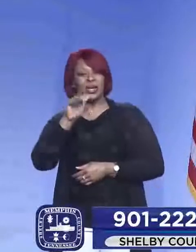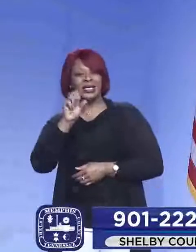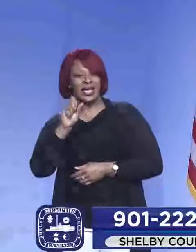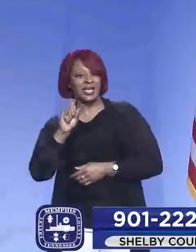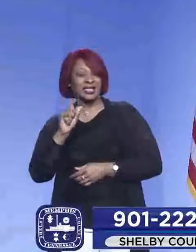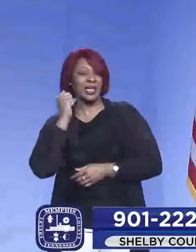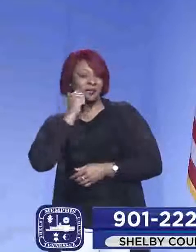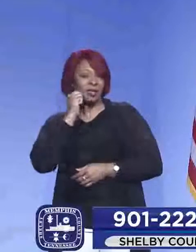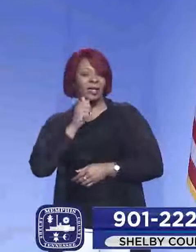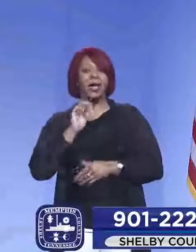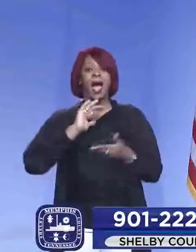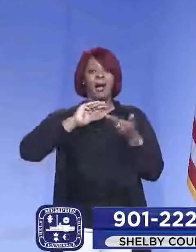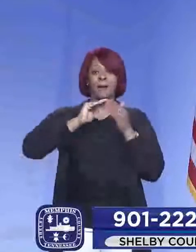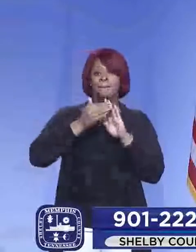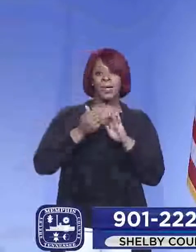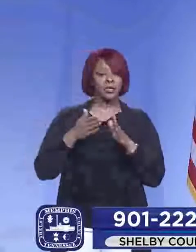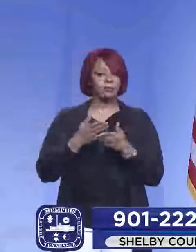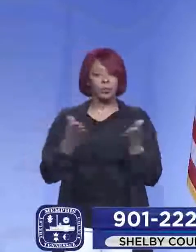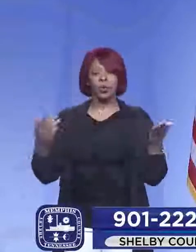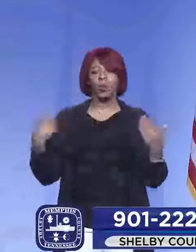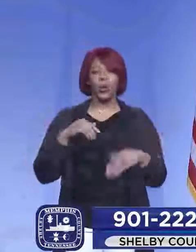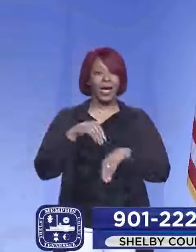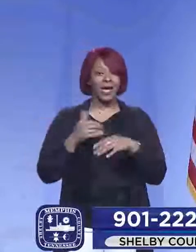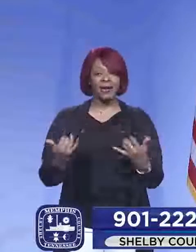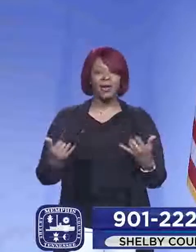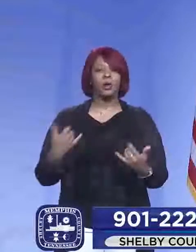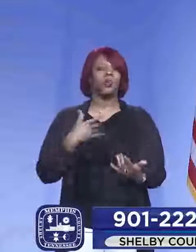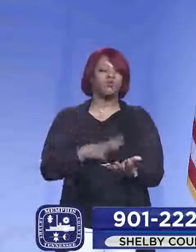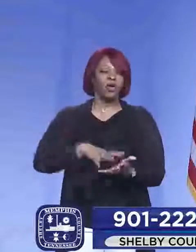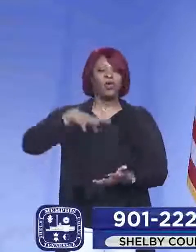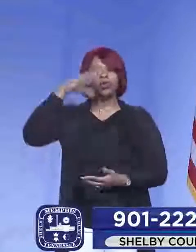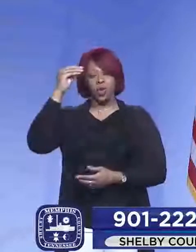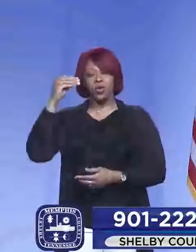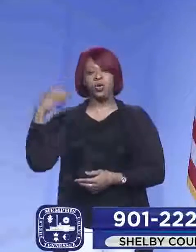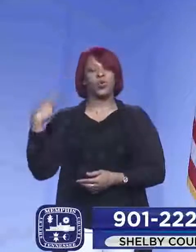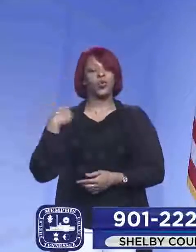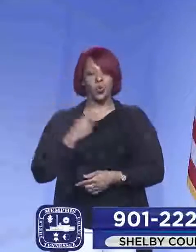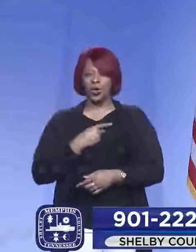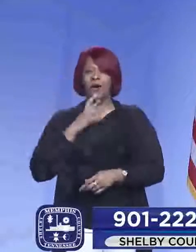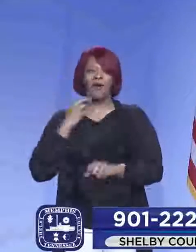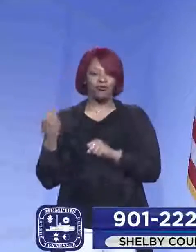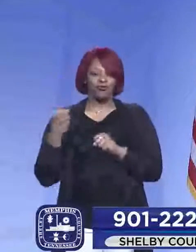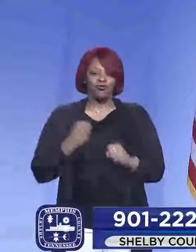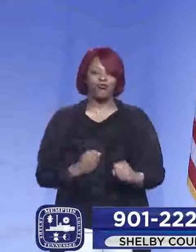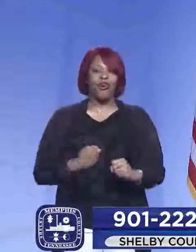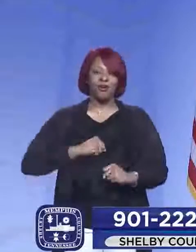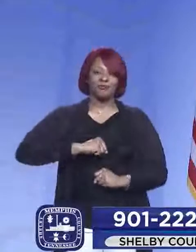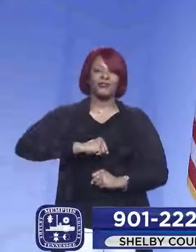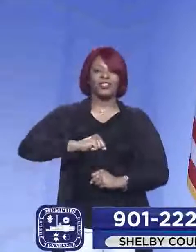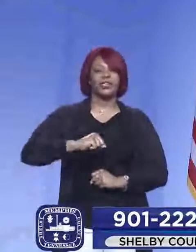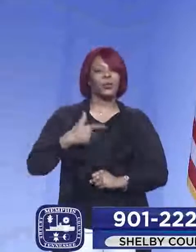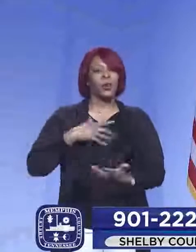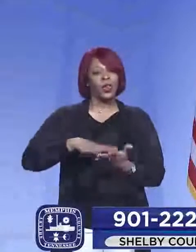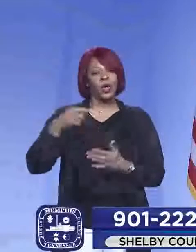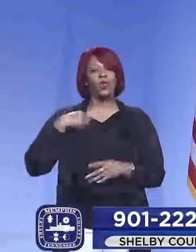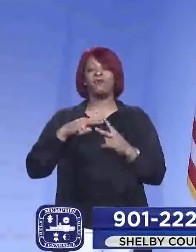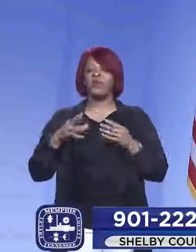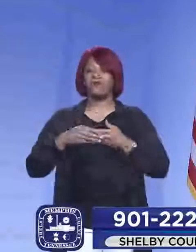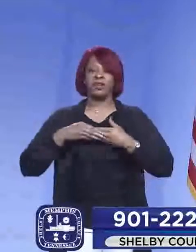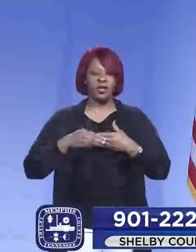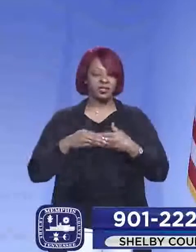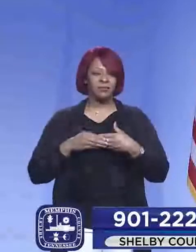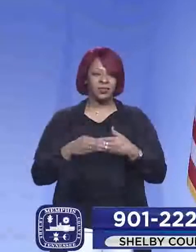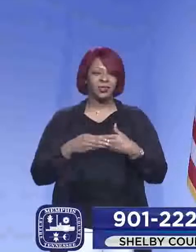as a community, what do I think that we've learned? I think we've learned that we have resilient. I think we've learned we're flexible,